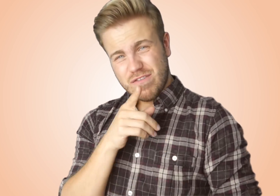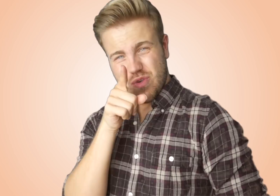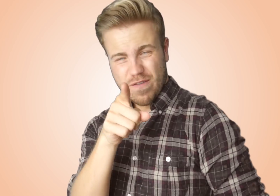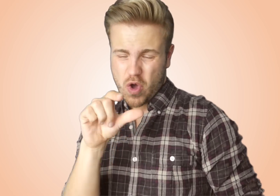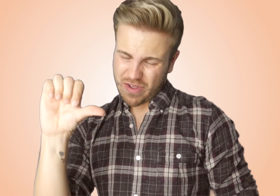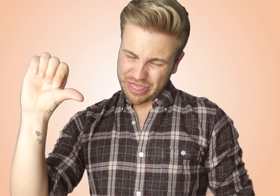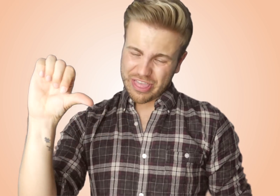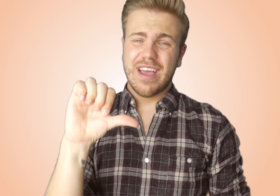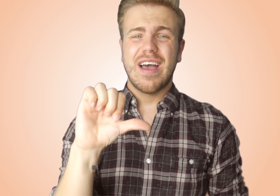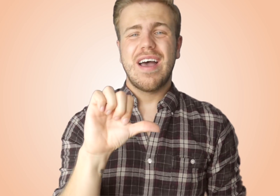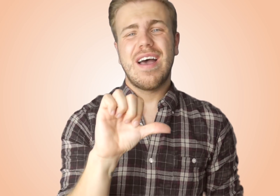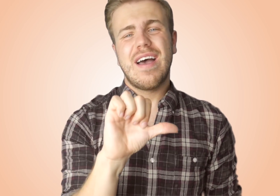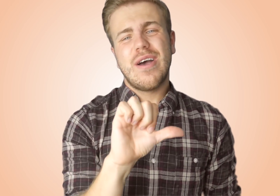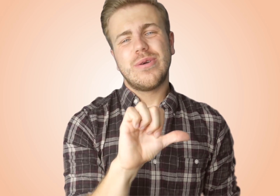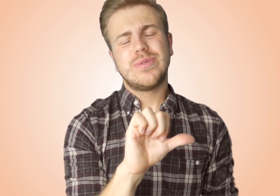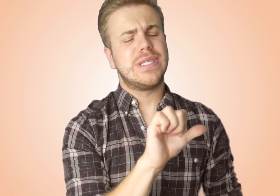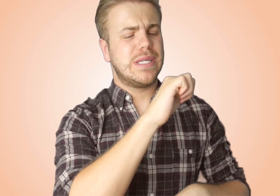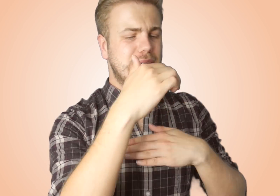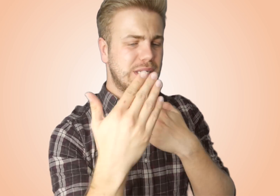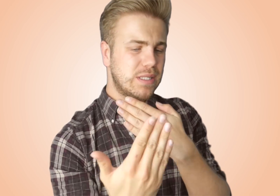love you for a thousand years